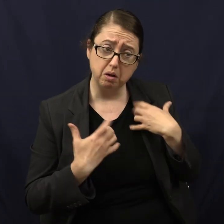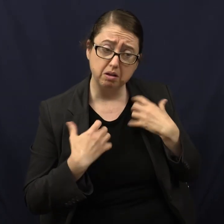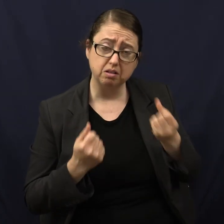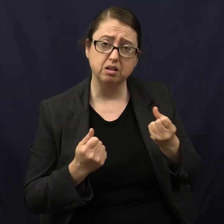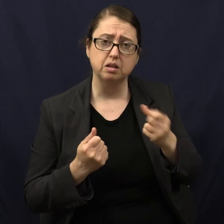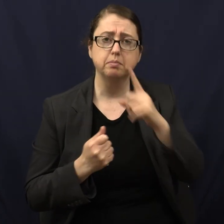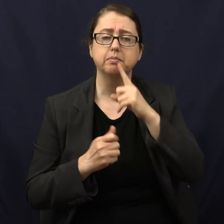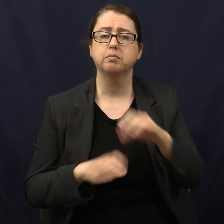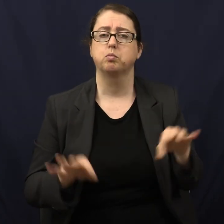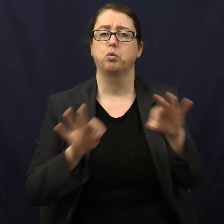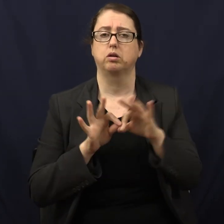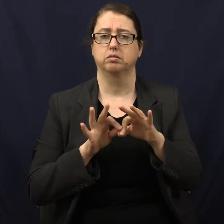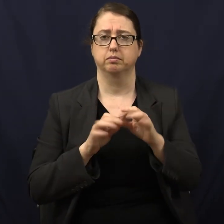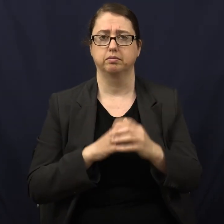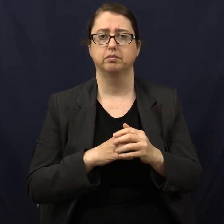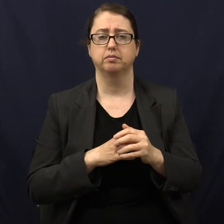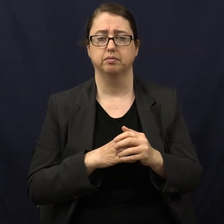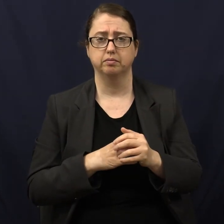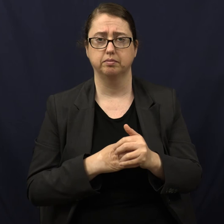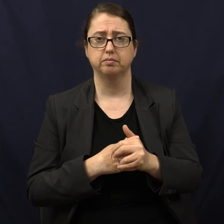But it's a very important question.